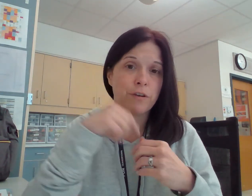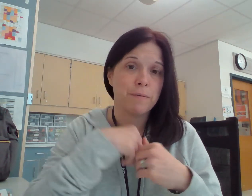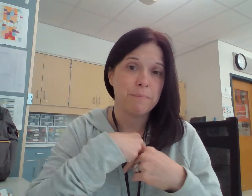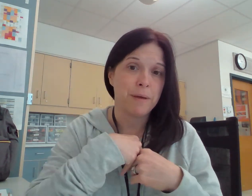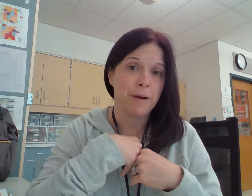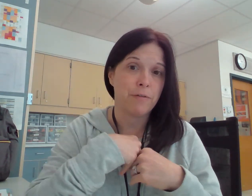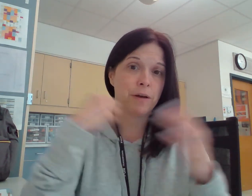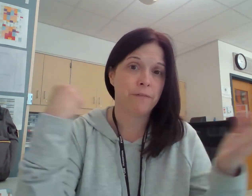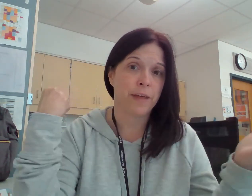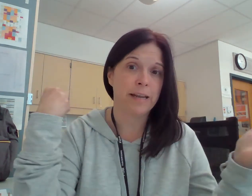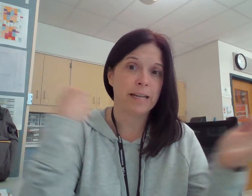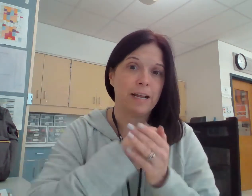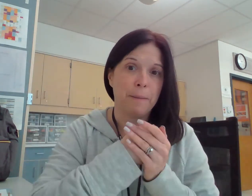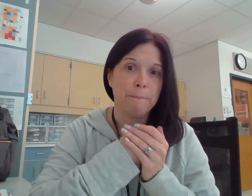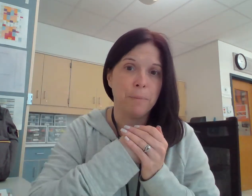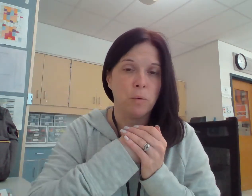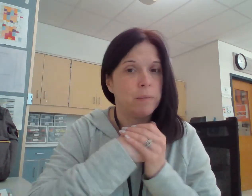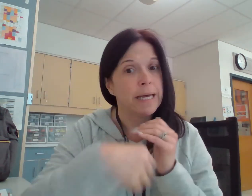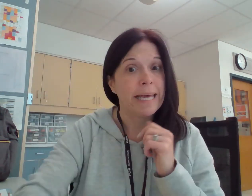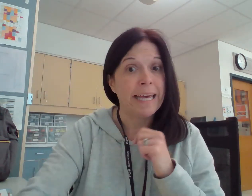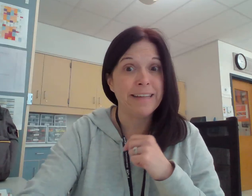paragraph that, boom, HIT.